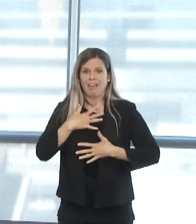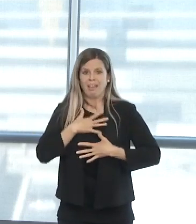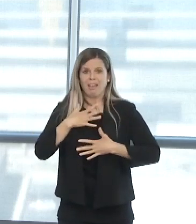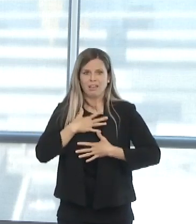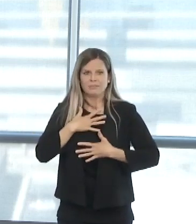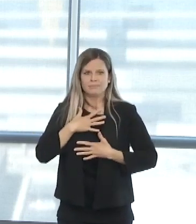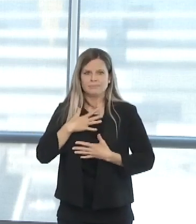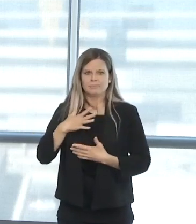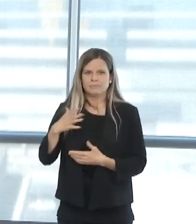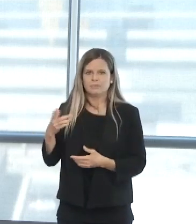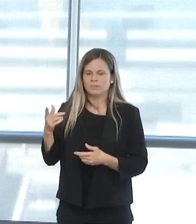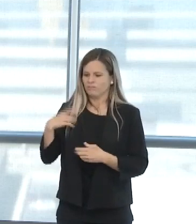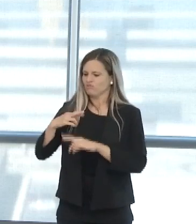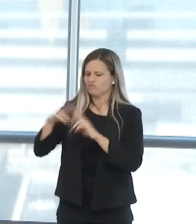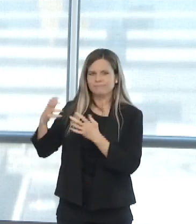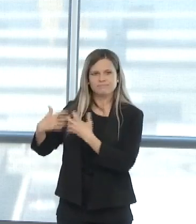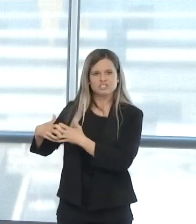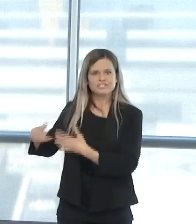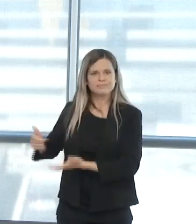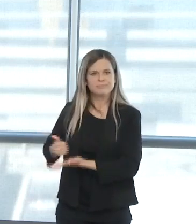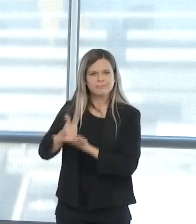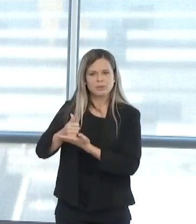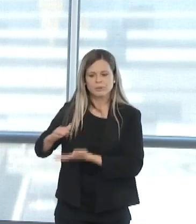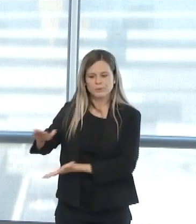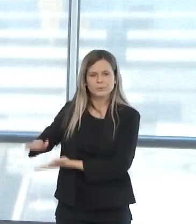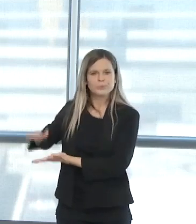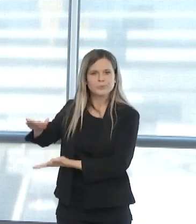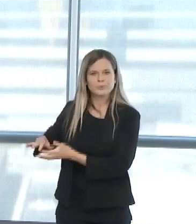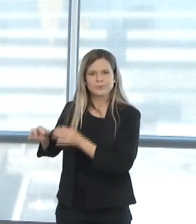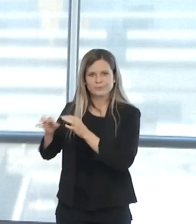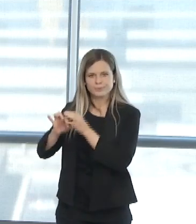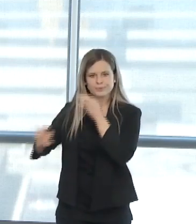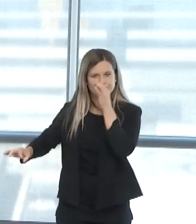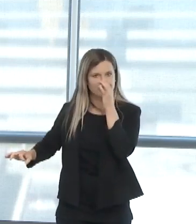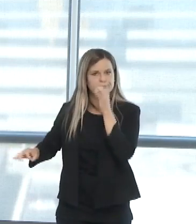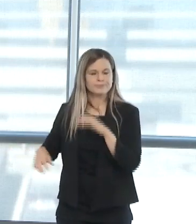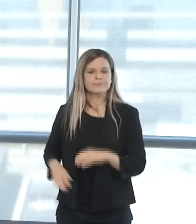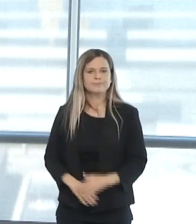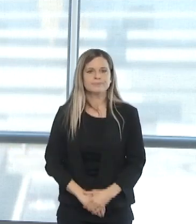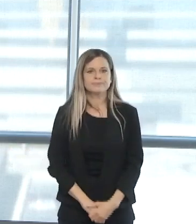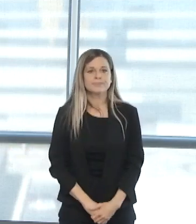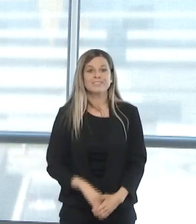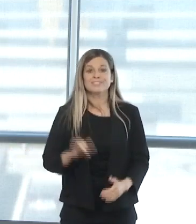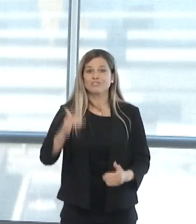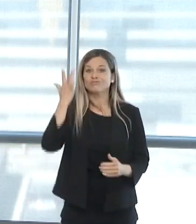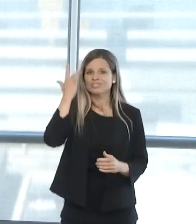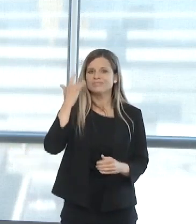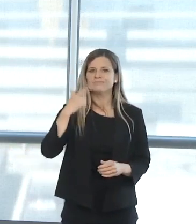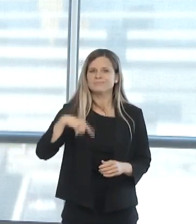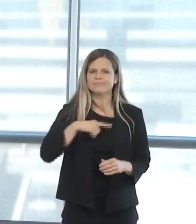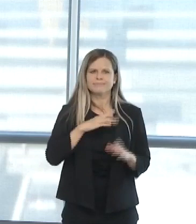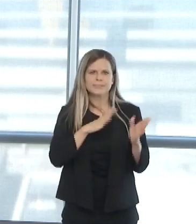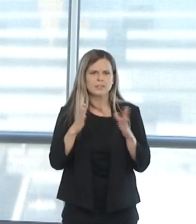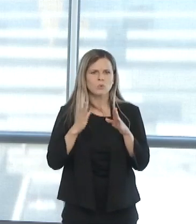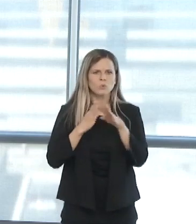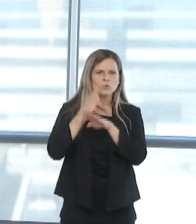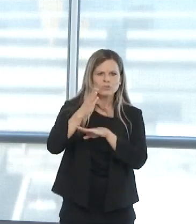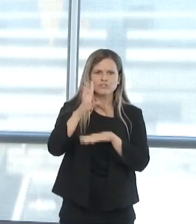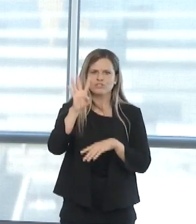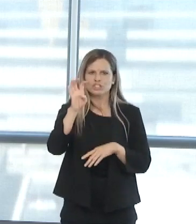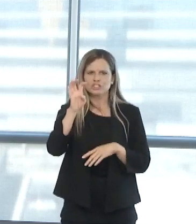part of the challenge and why our surge capacity is so critical in scaling up for over 400 beds here at OU Medicine,